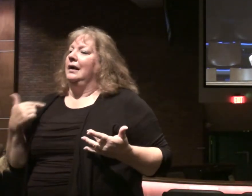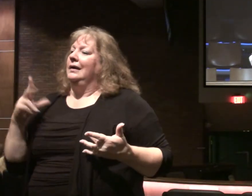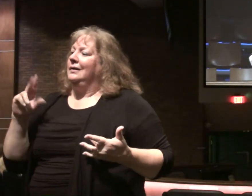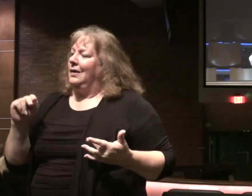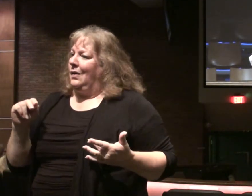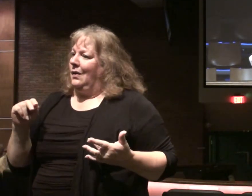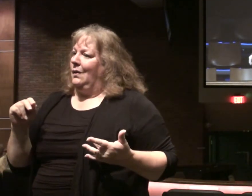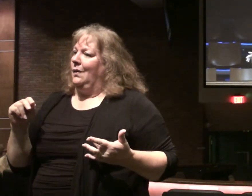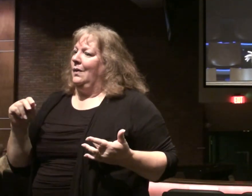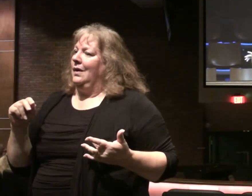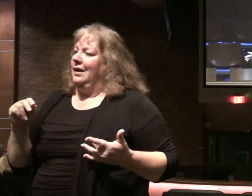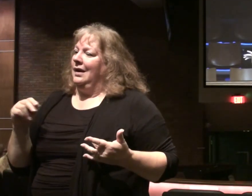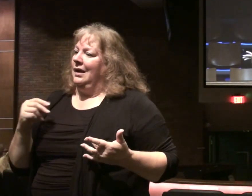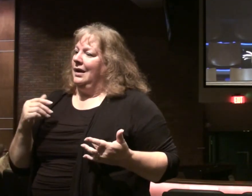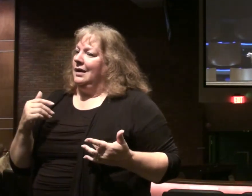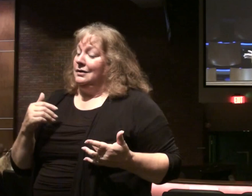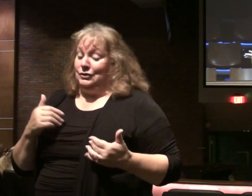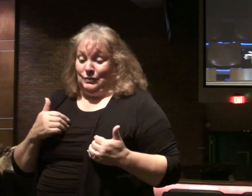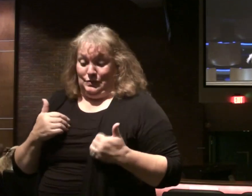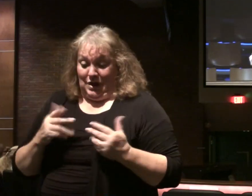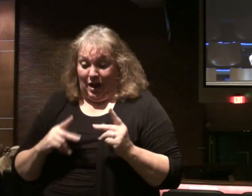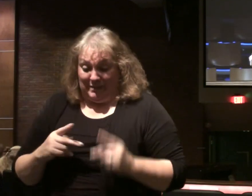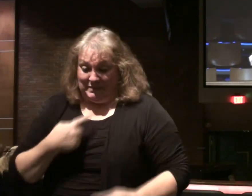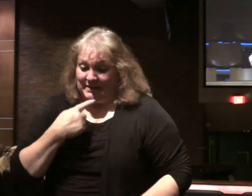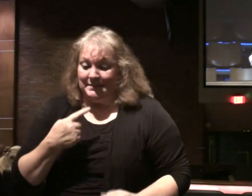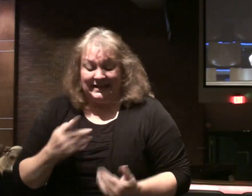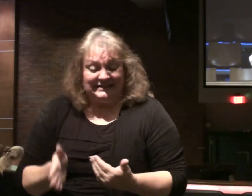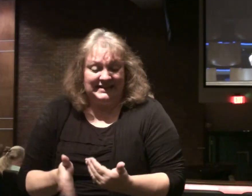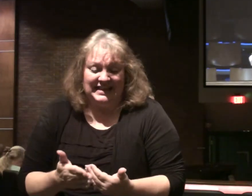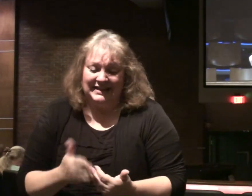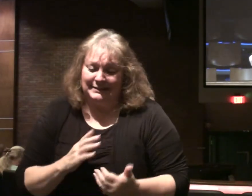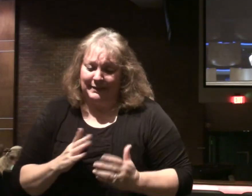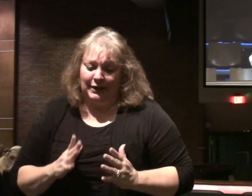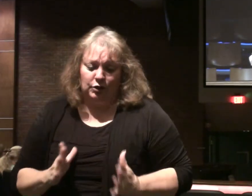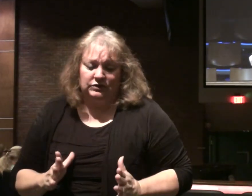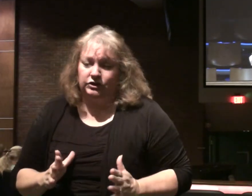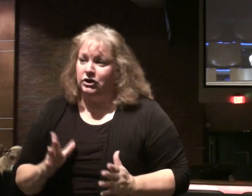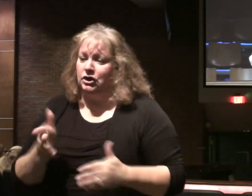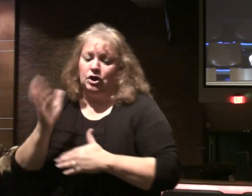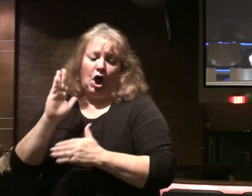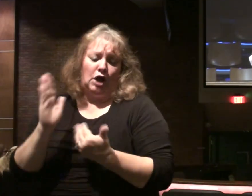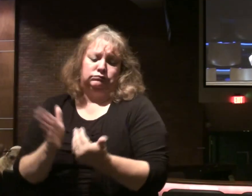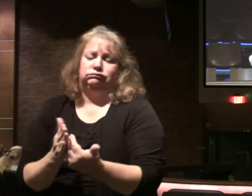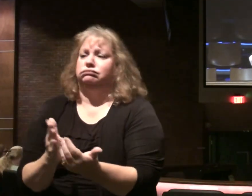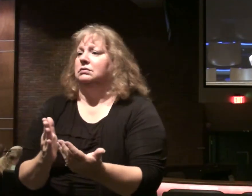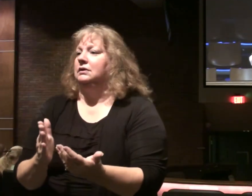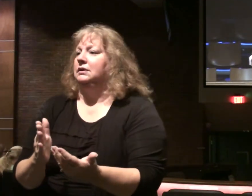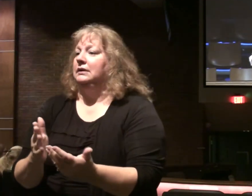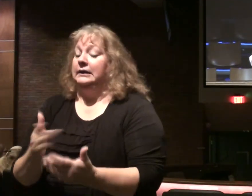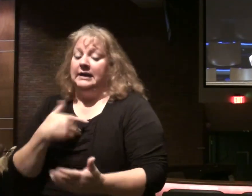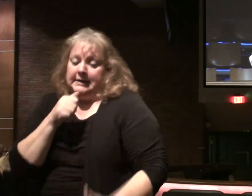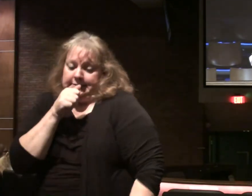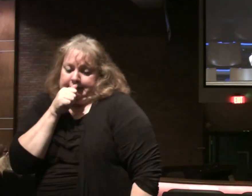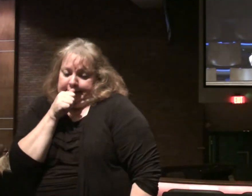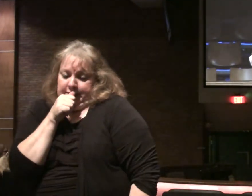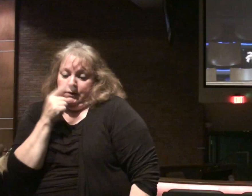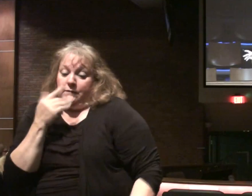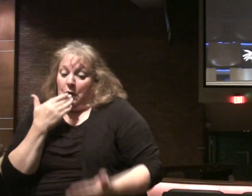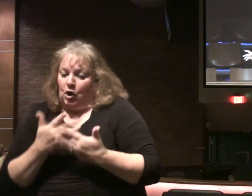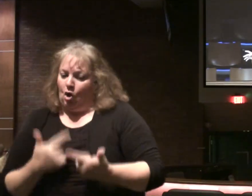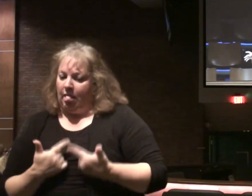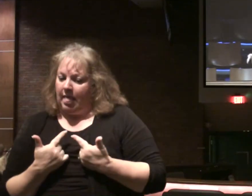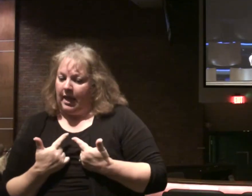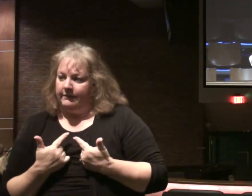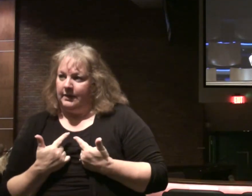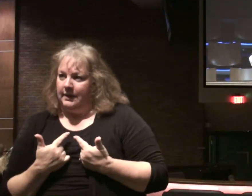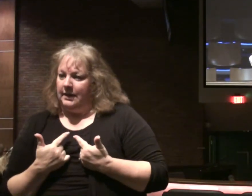failing in our appeal. Especially to young life. Young people. mean refers to it. When we represent Christianity as a secret to a good life. Without